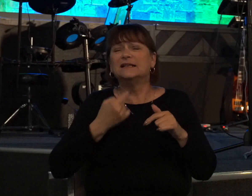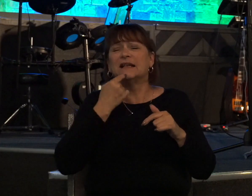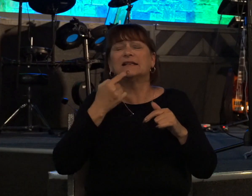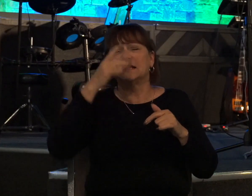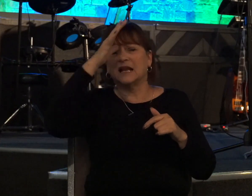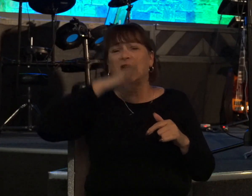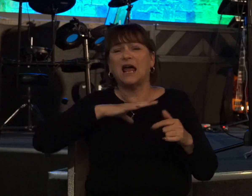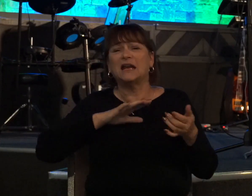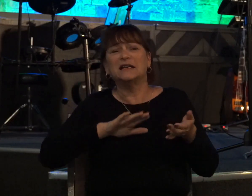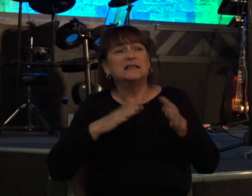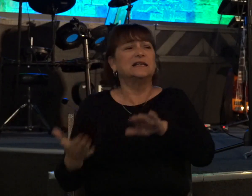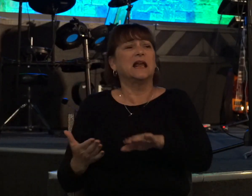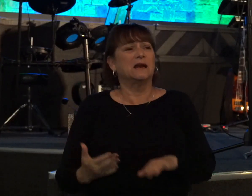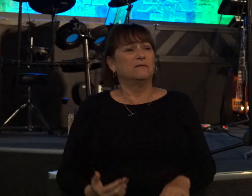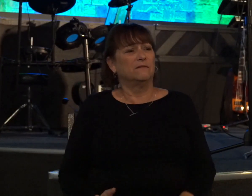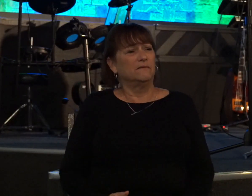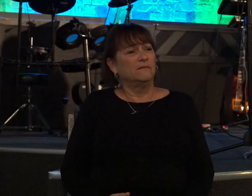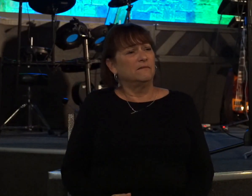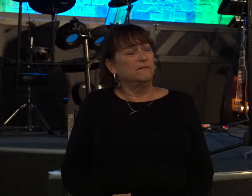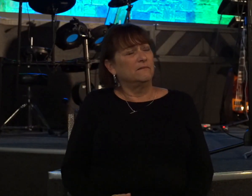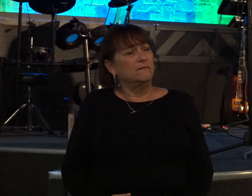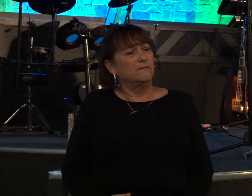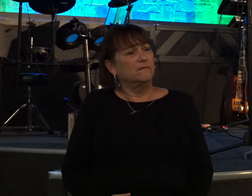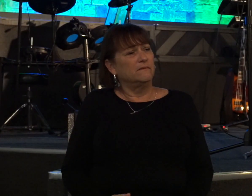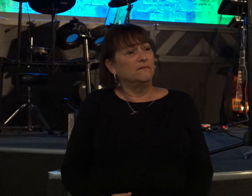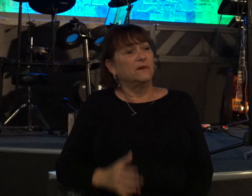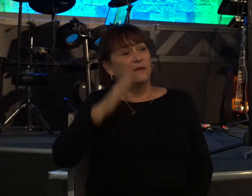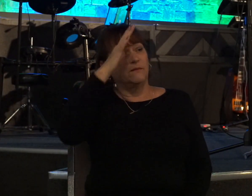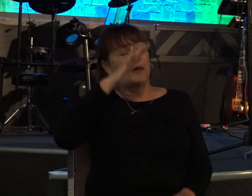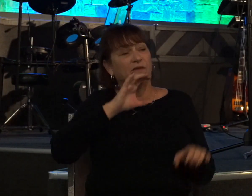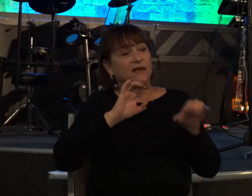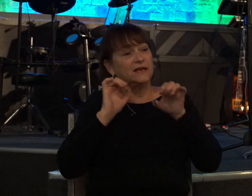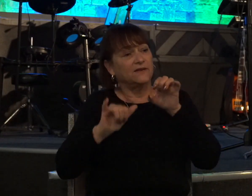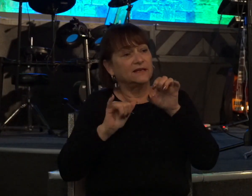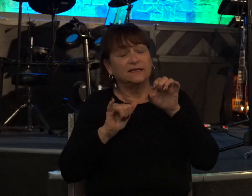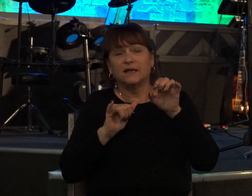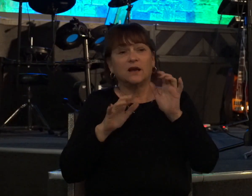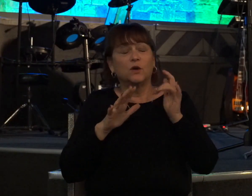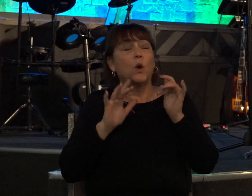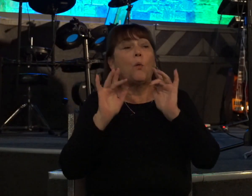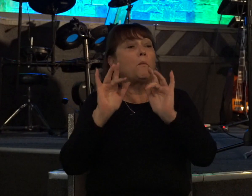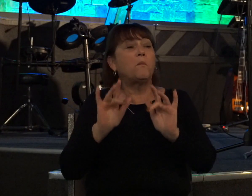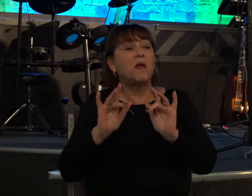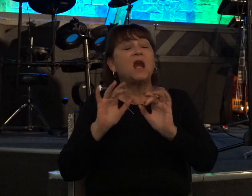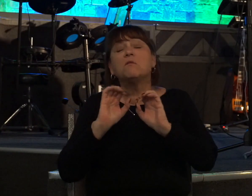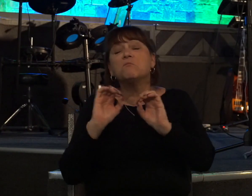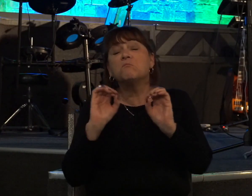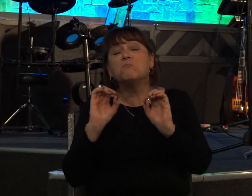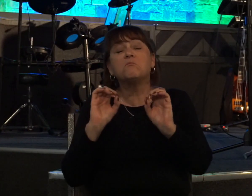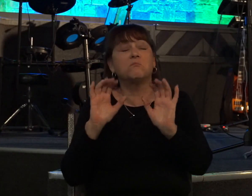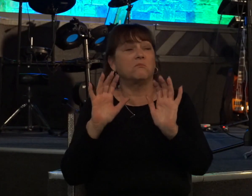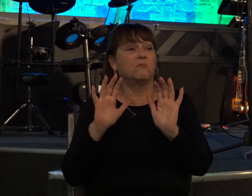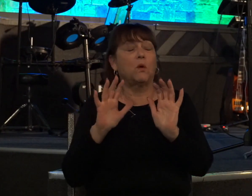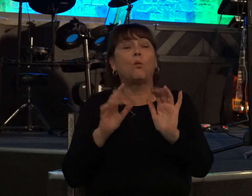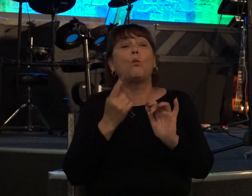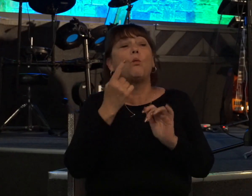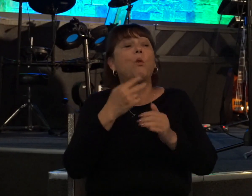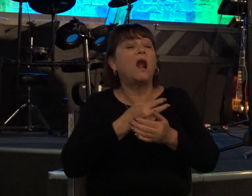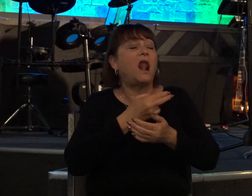death the man who did this the man who had no pity the man who took that one little lamb from that guy